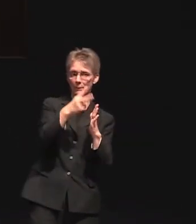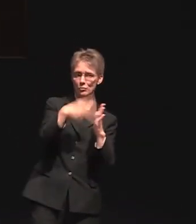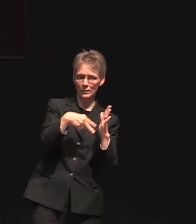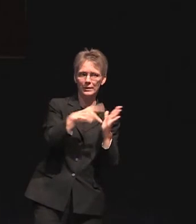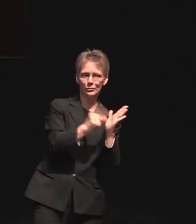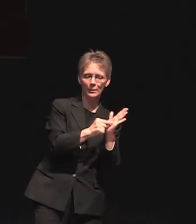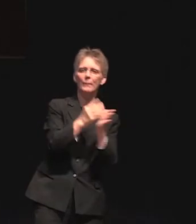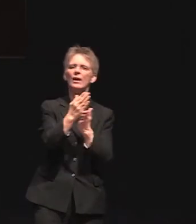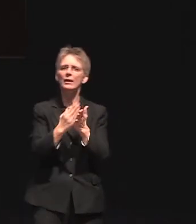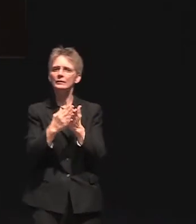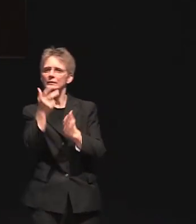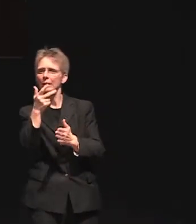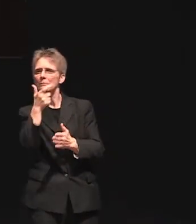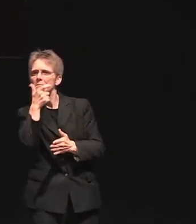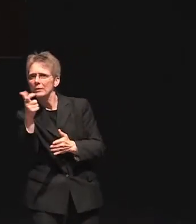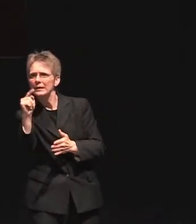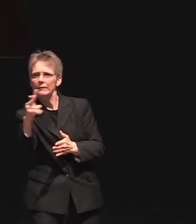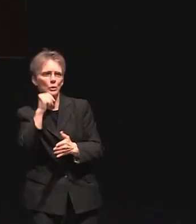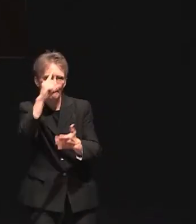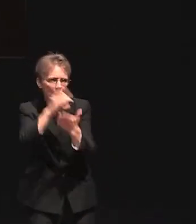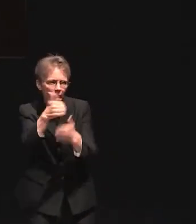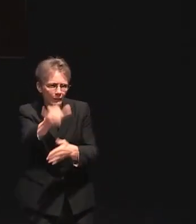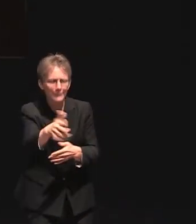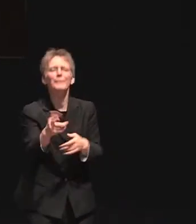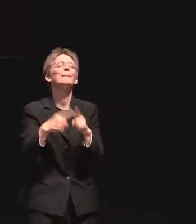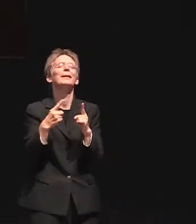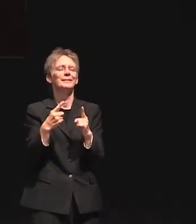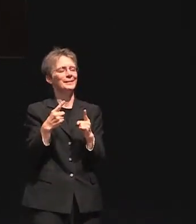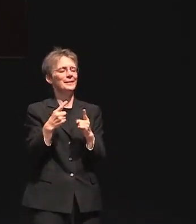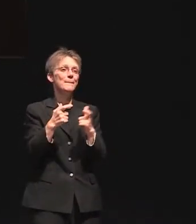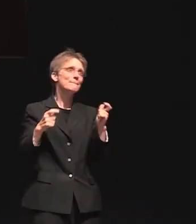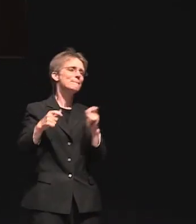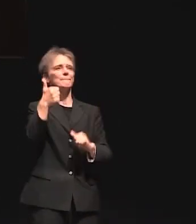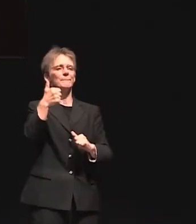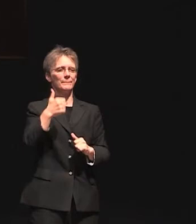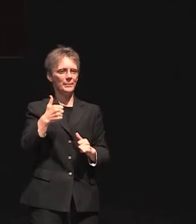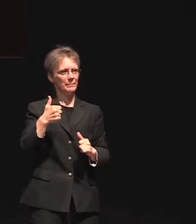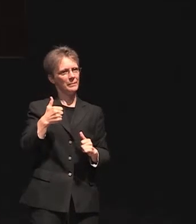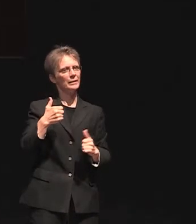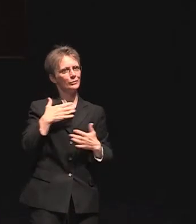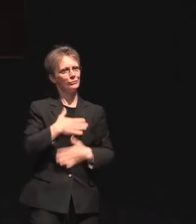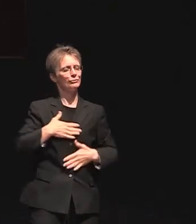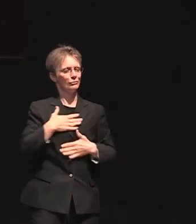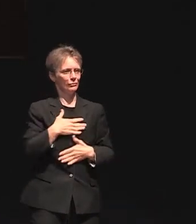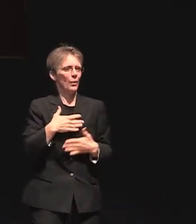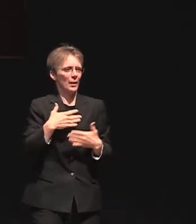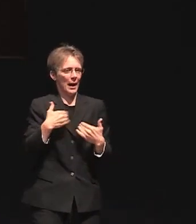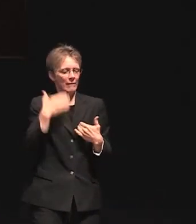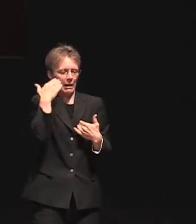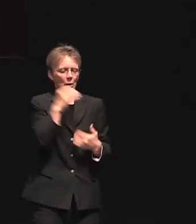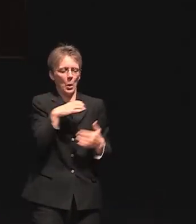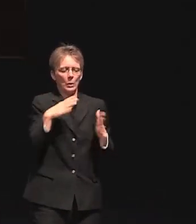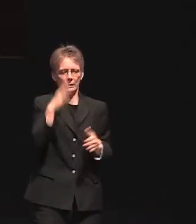on television don't believe any of it but the greatest joy that I get and I know that Congressman Lance will say